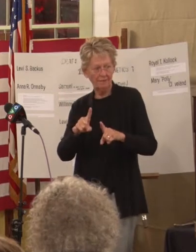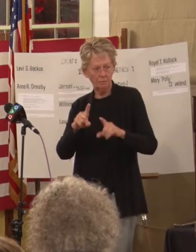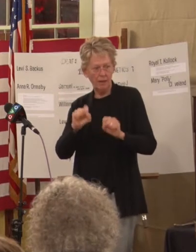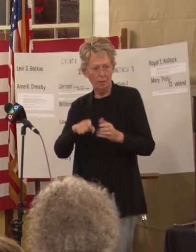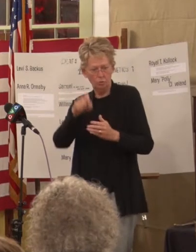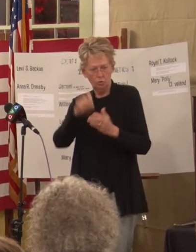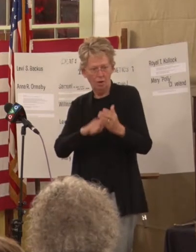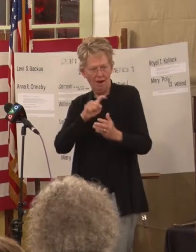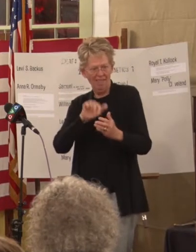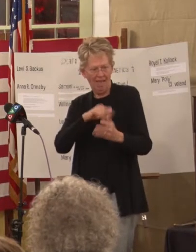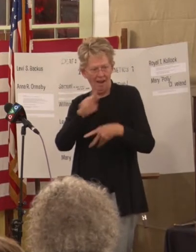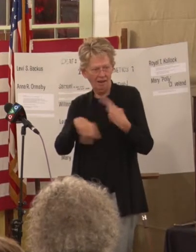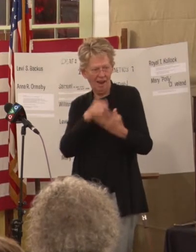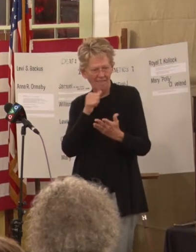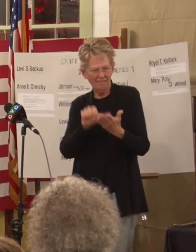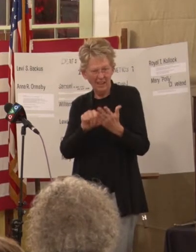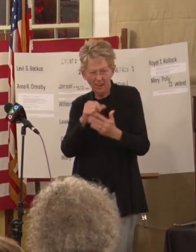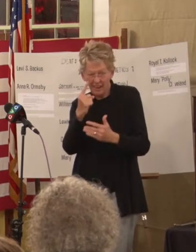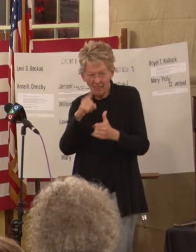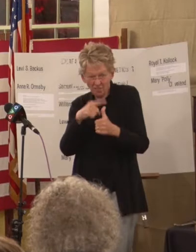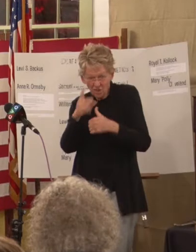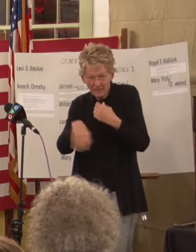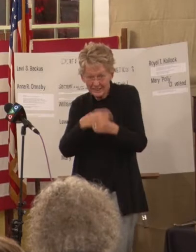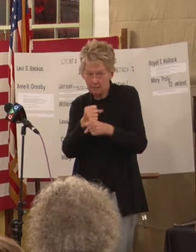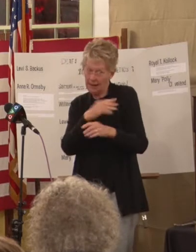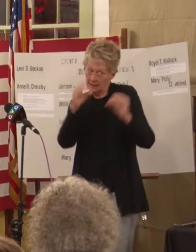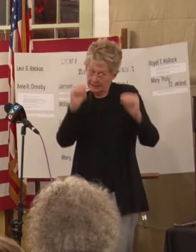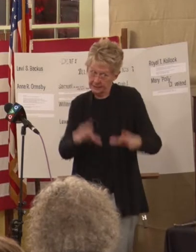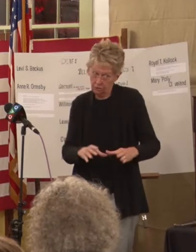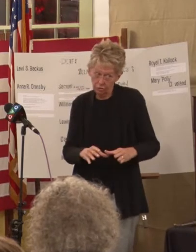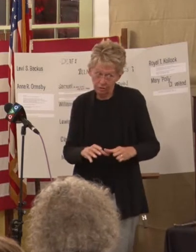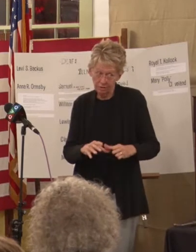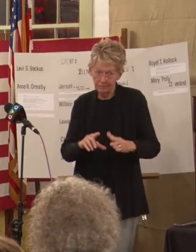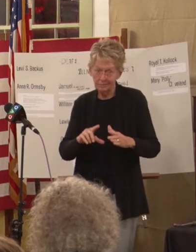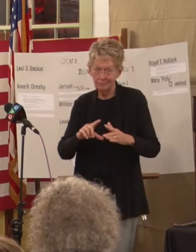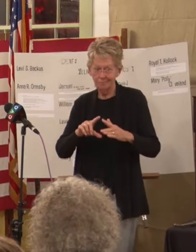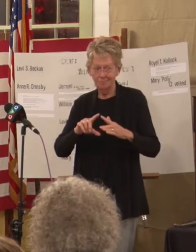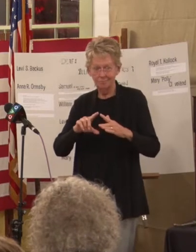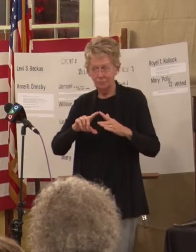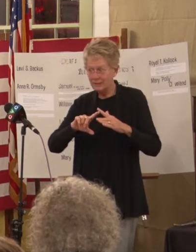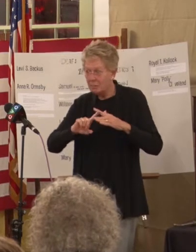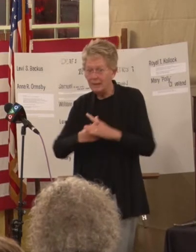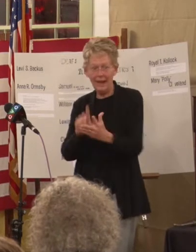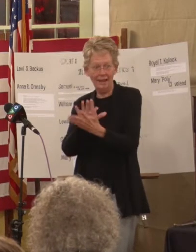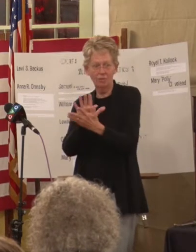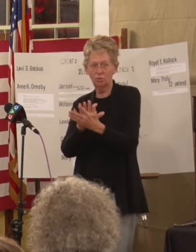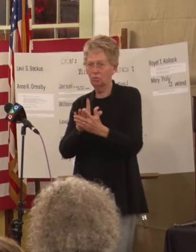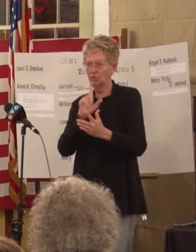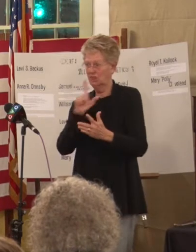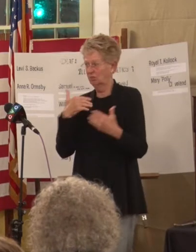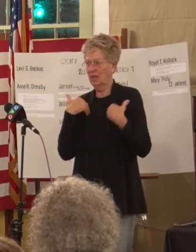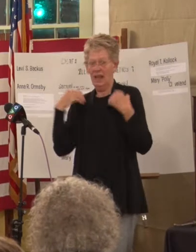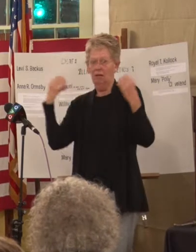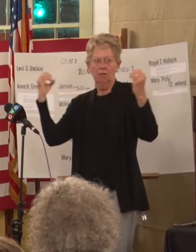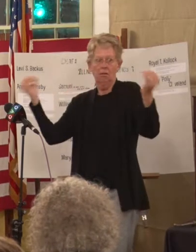in their first year, but also the teachers, when they began the school and had literally nothing, no tools